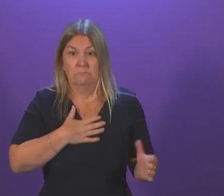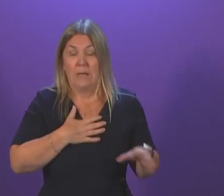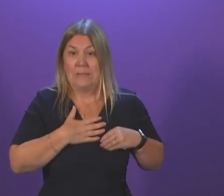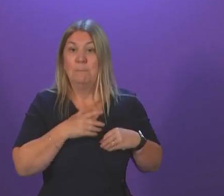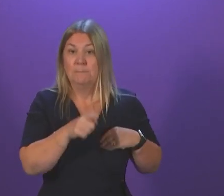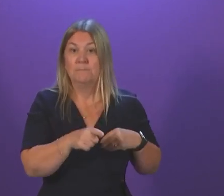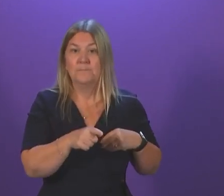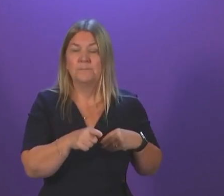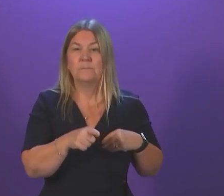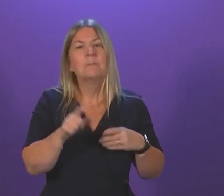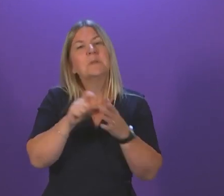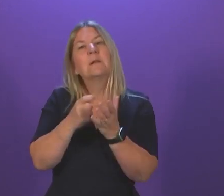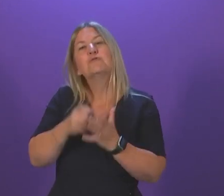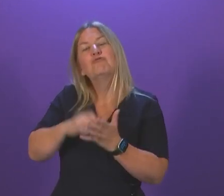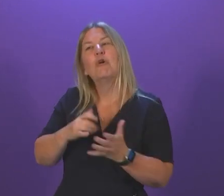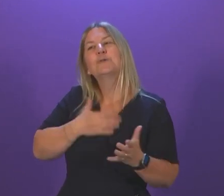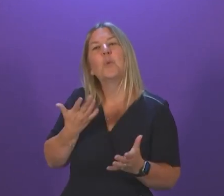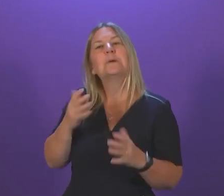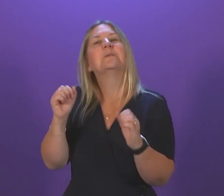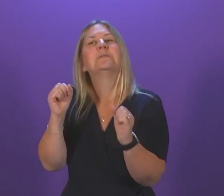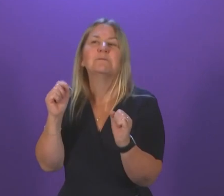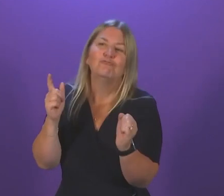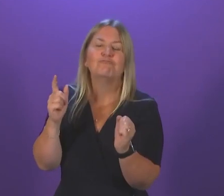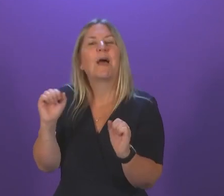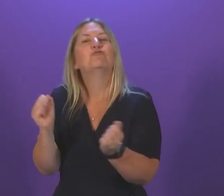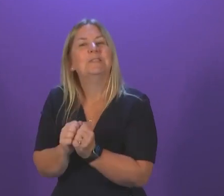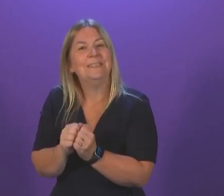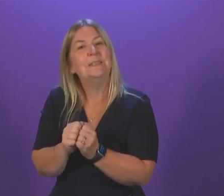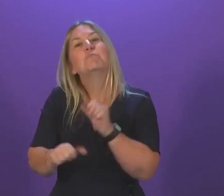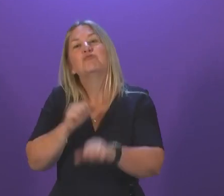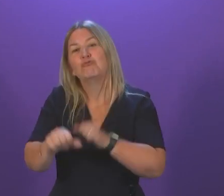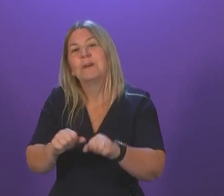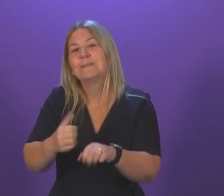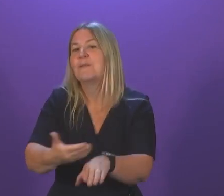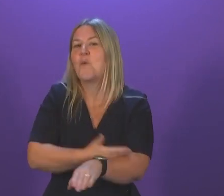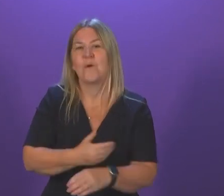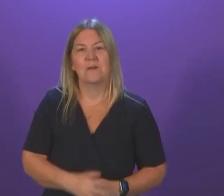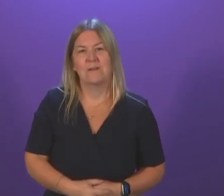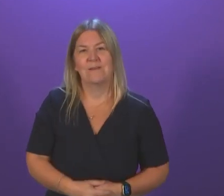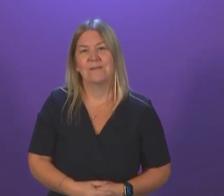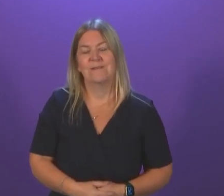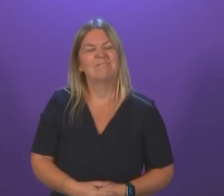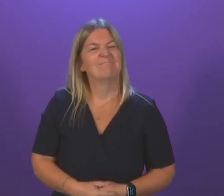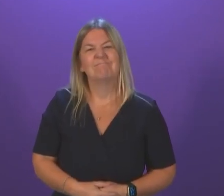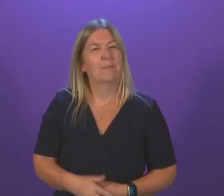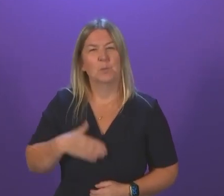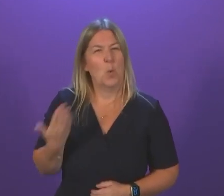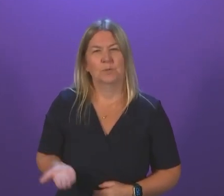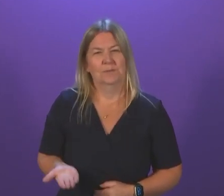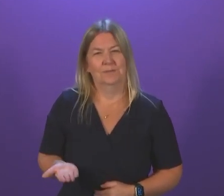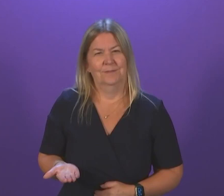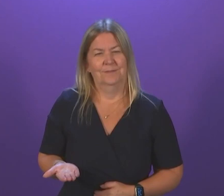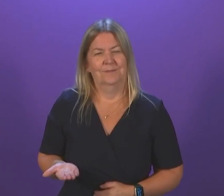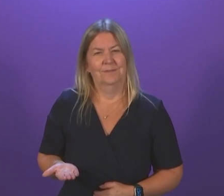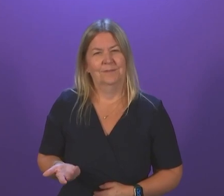to look at is the progress that was being made before the pandemic in tackling exactly those problems. So